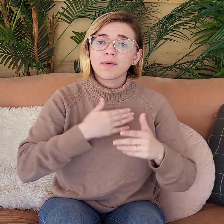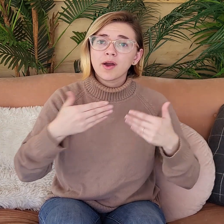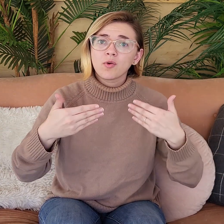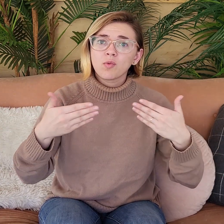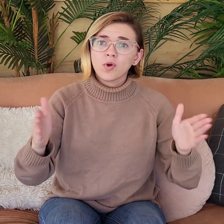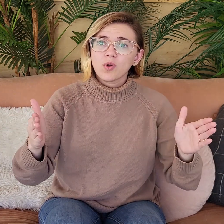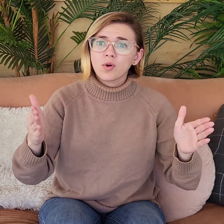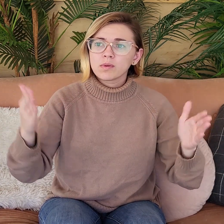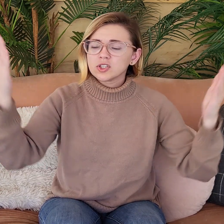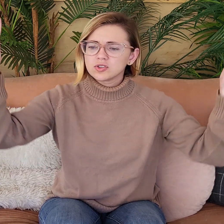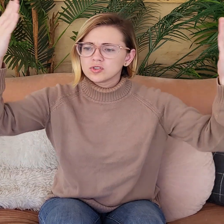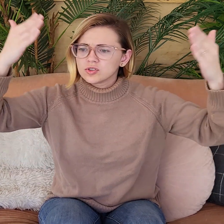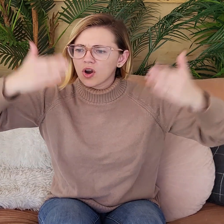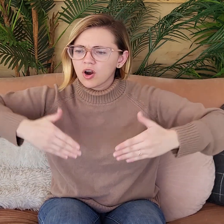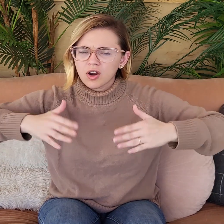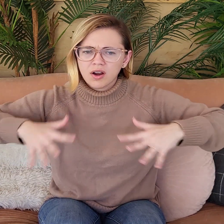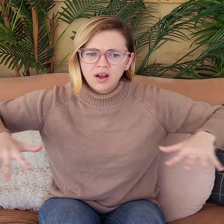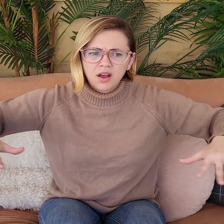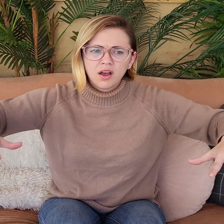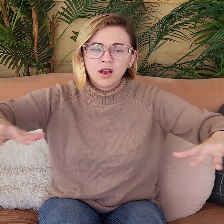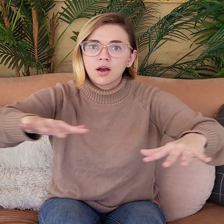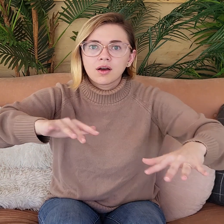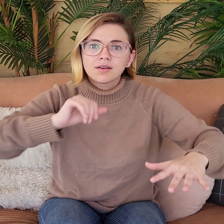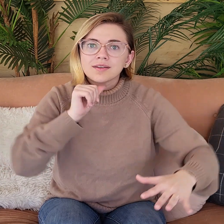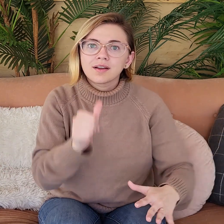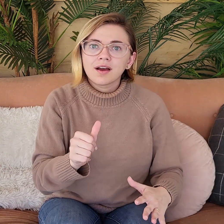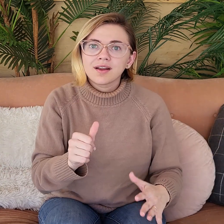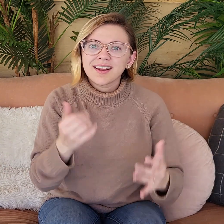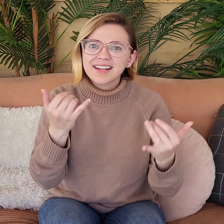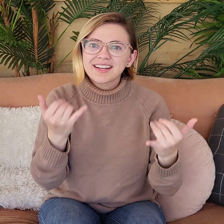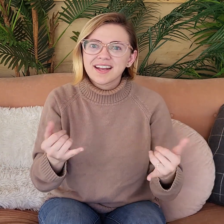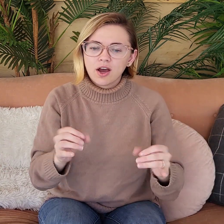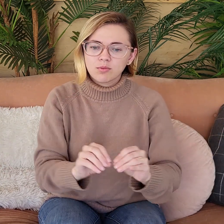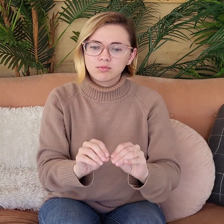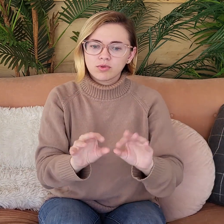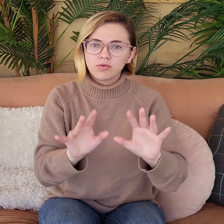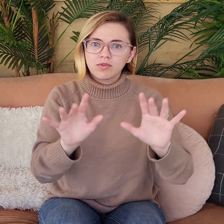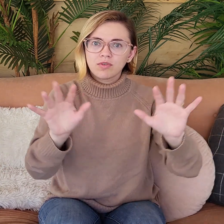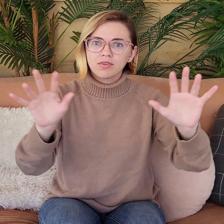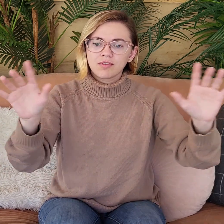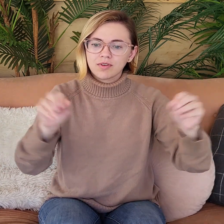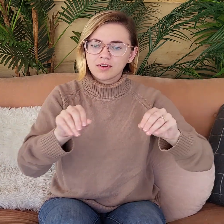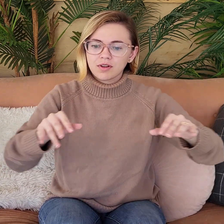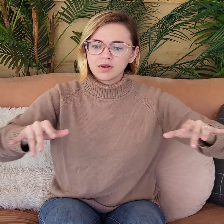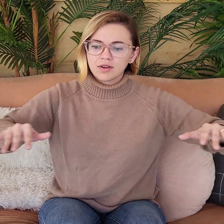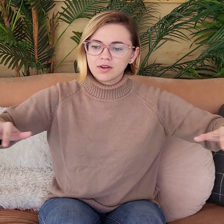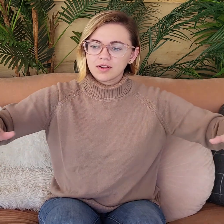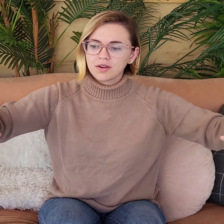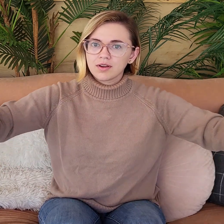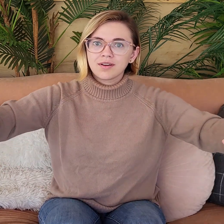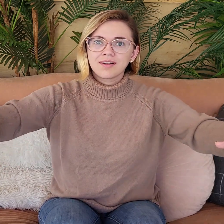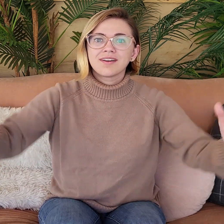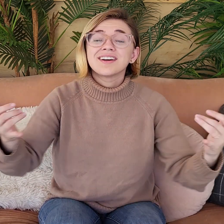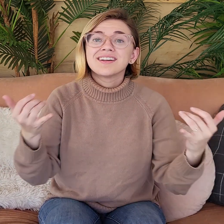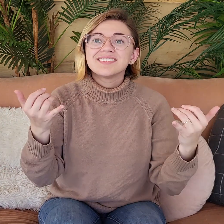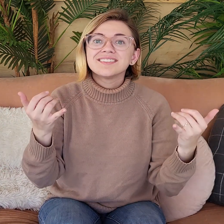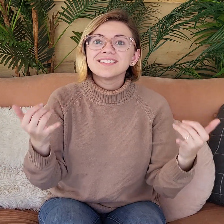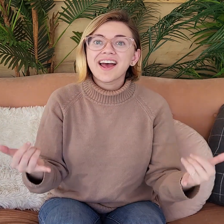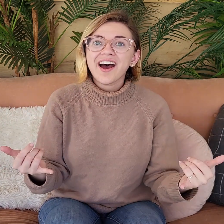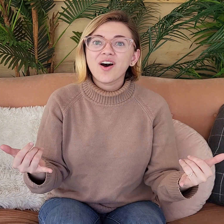lit up all of the darkness. So my room, it was no longer dark. Now it had a light seeping